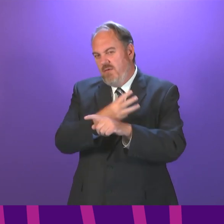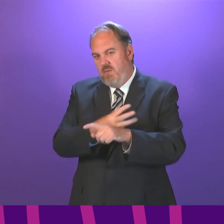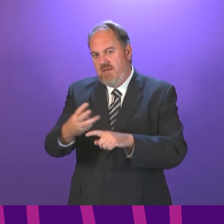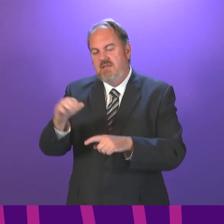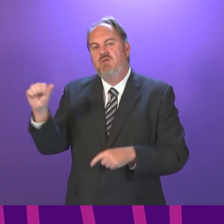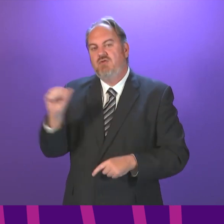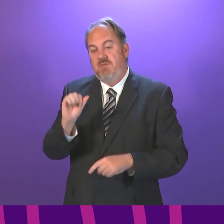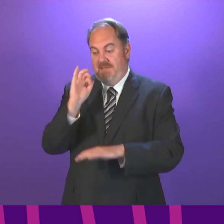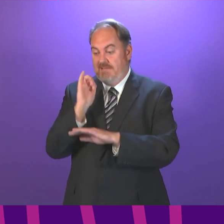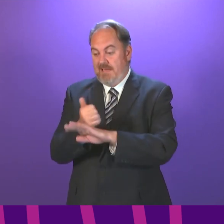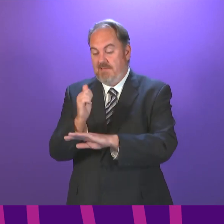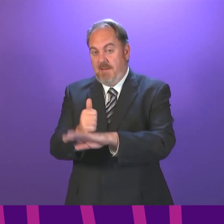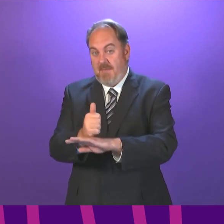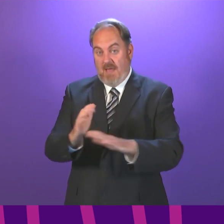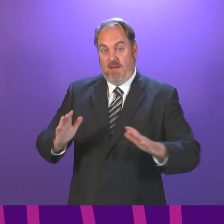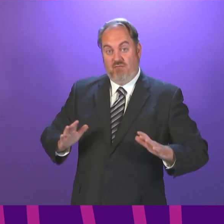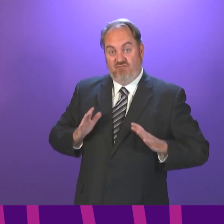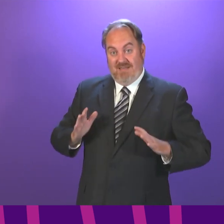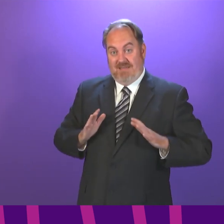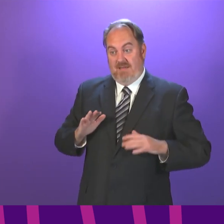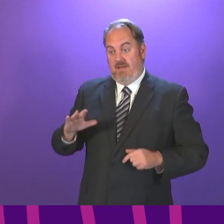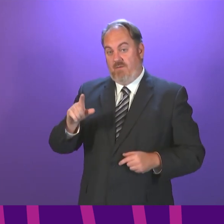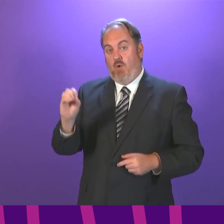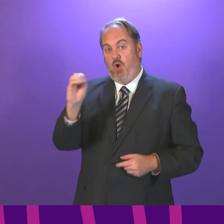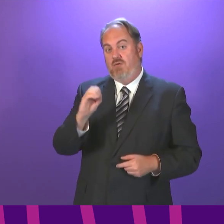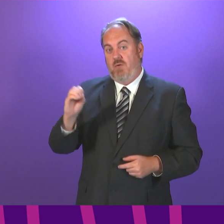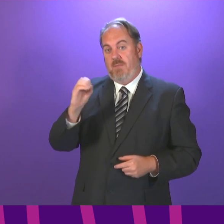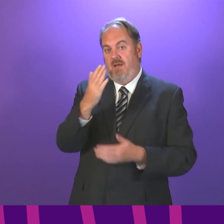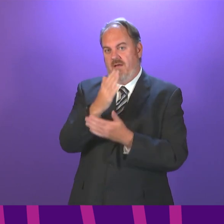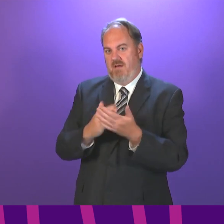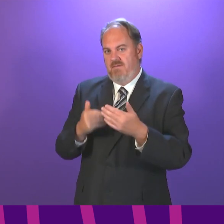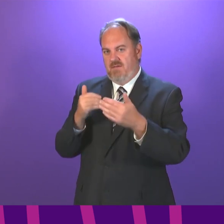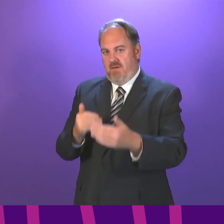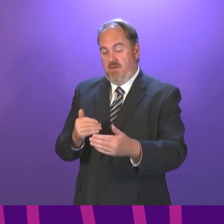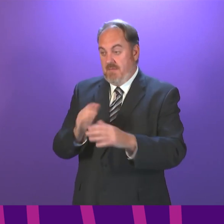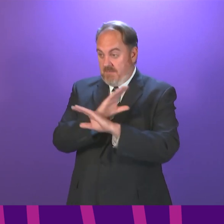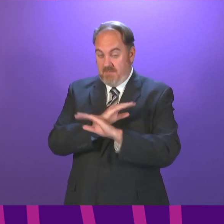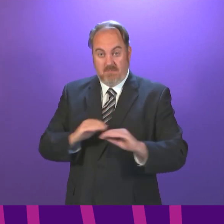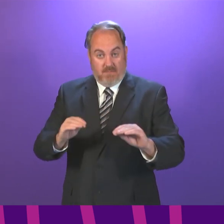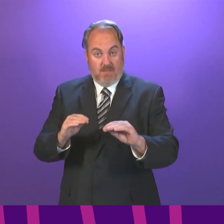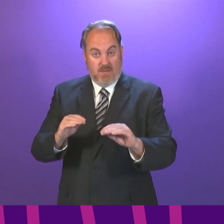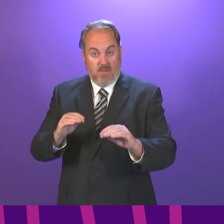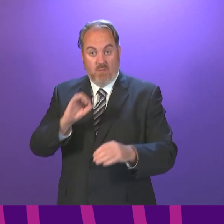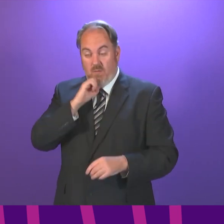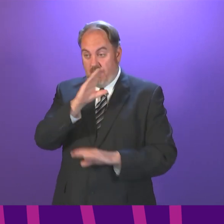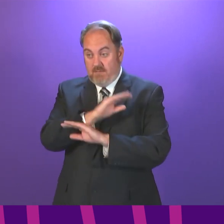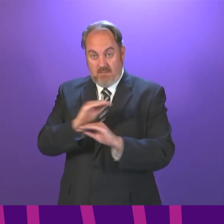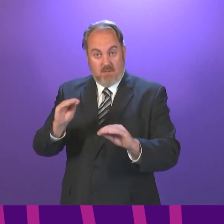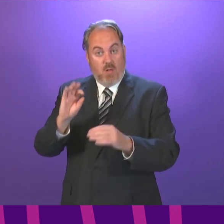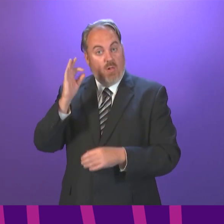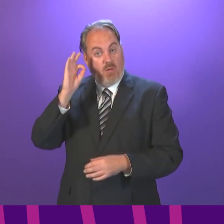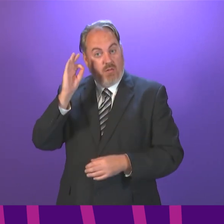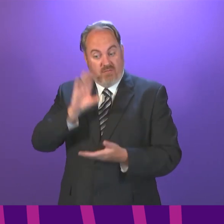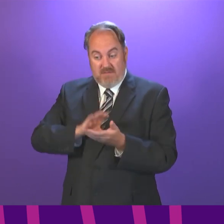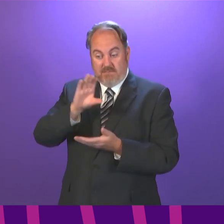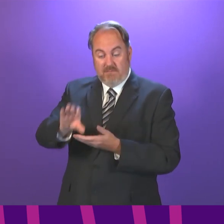necessary improvements identified by the October half term. I can confirm today that we are making available to local authorities an